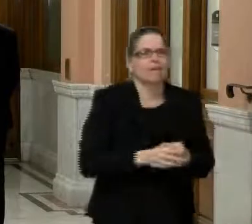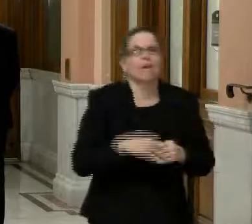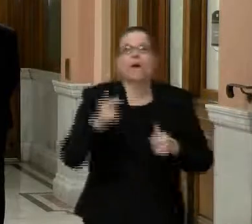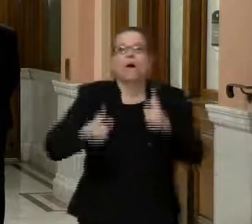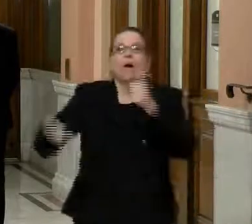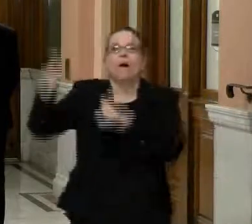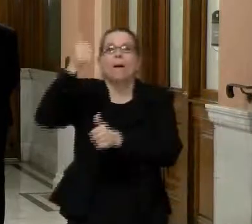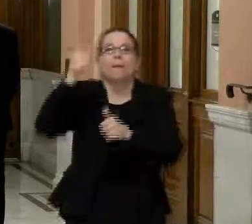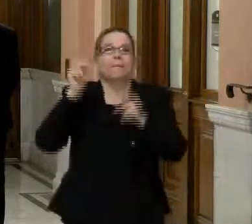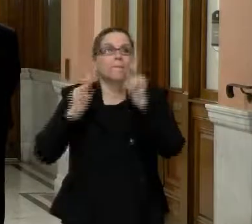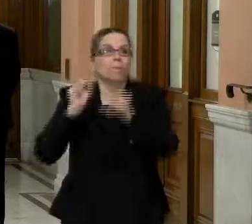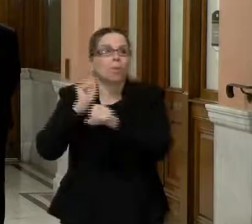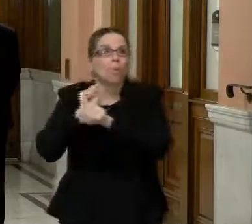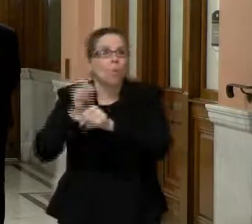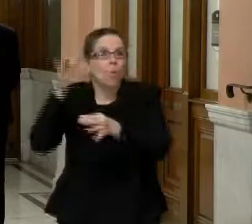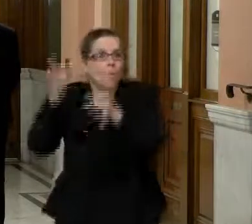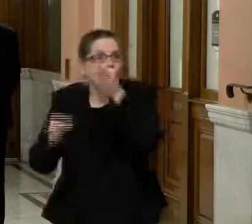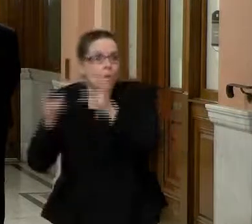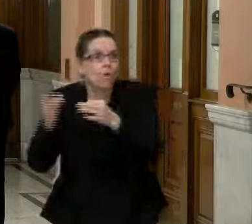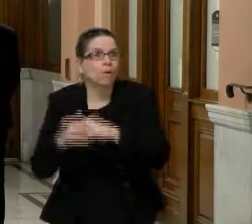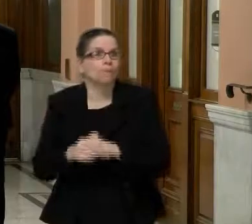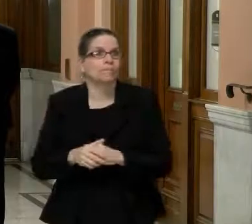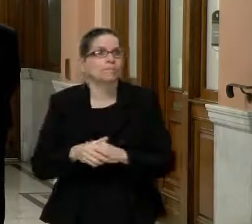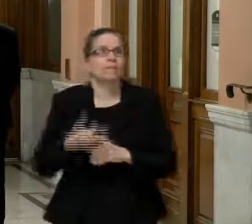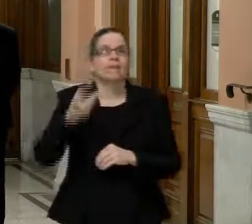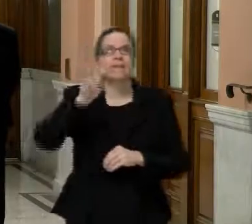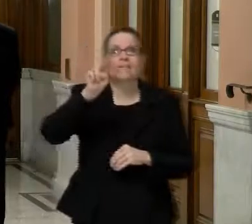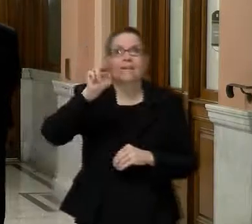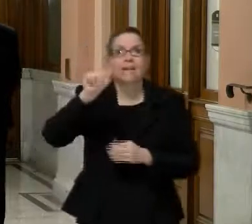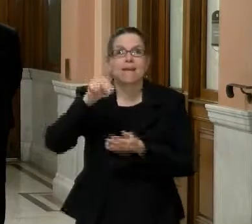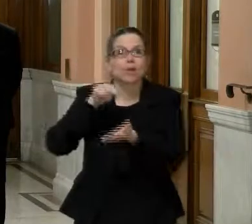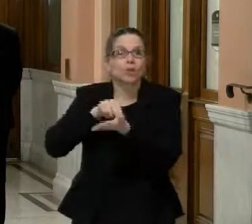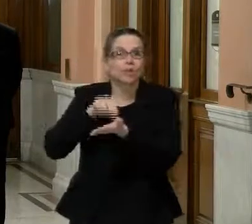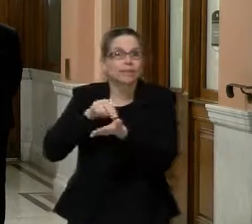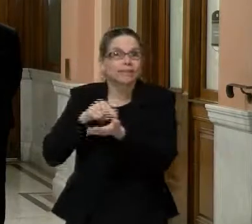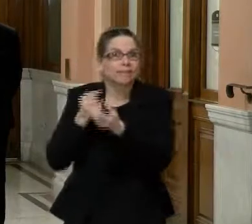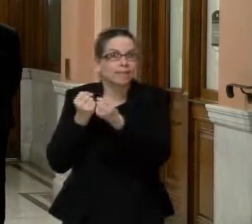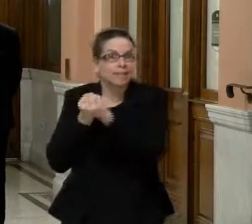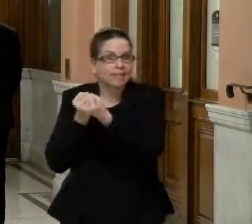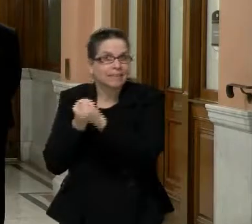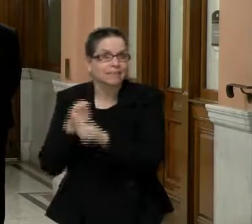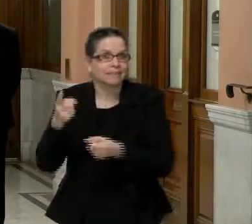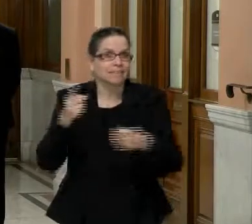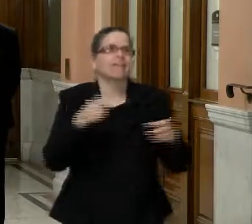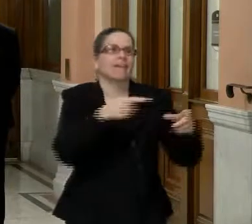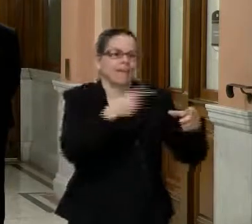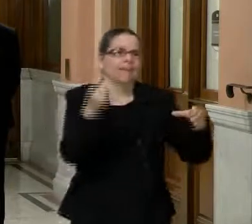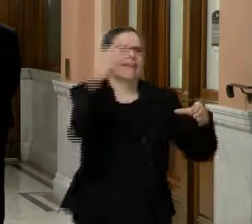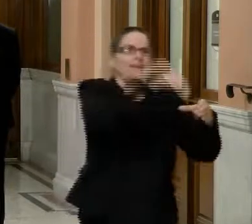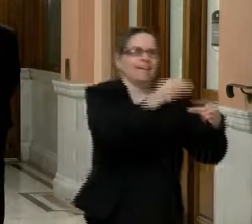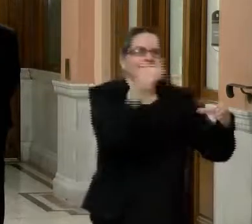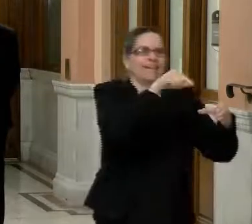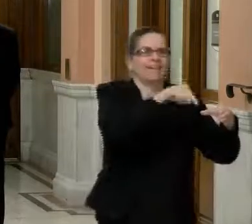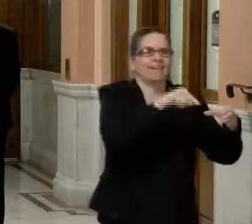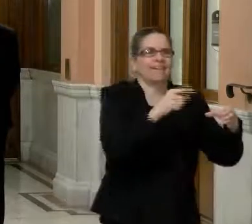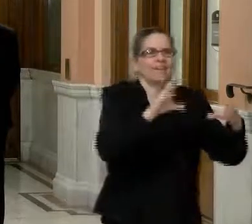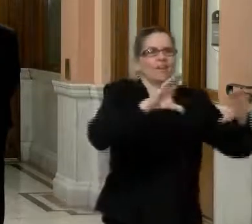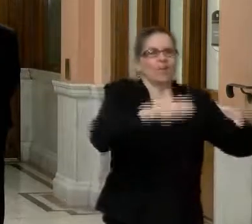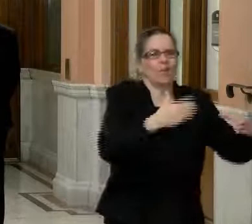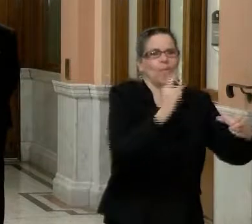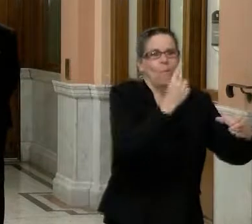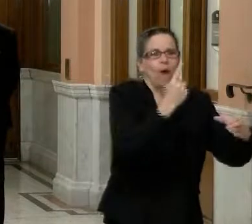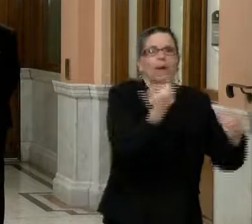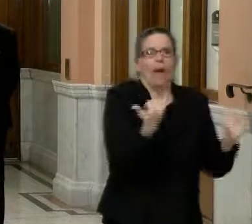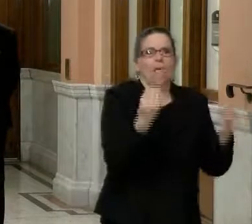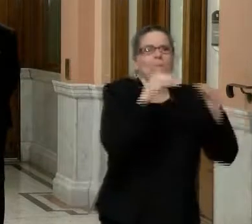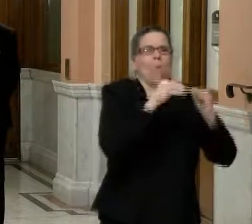and, um, visiting nurses and home health aides and, um, and there's quite a few in the city. So we're